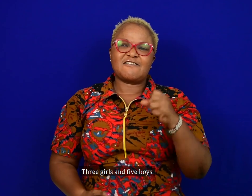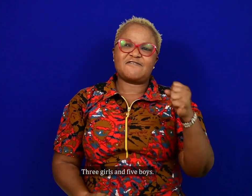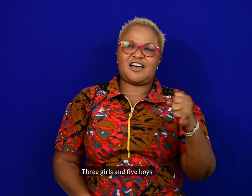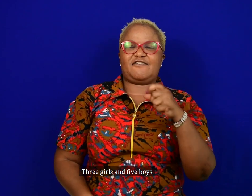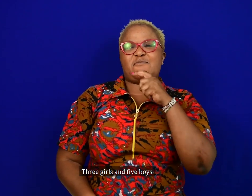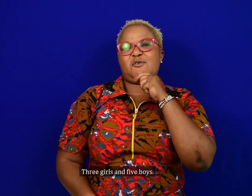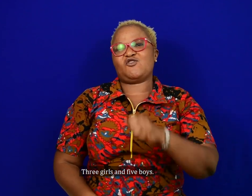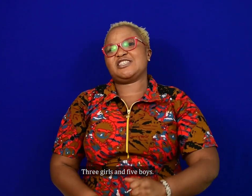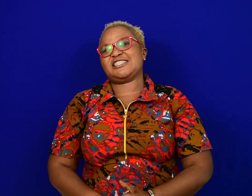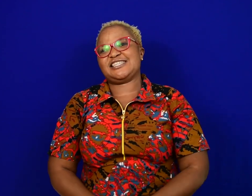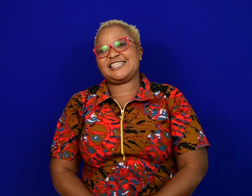five boys.